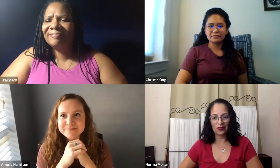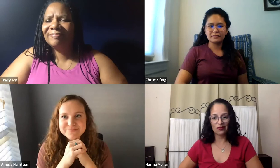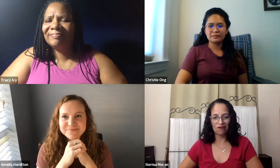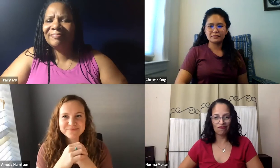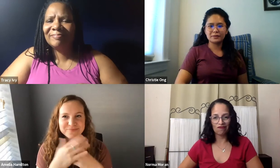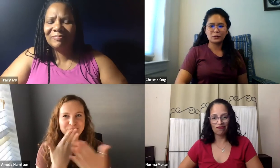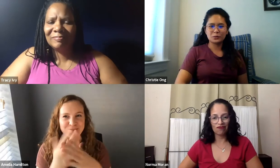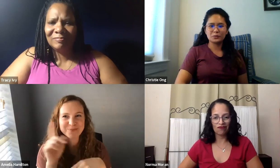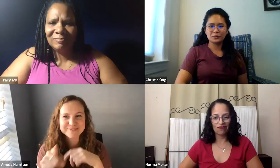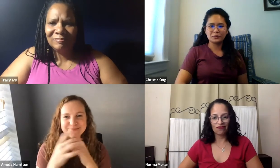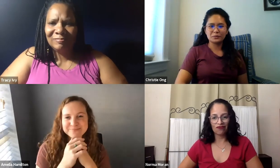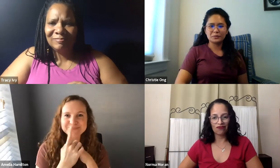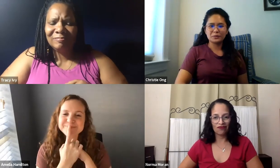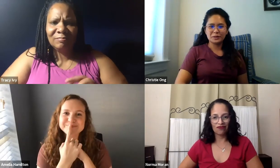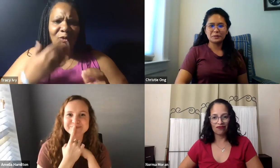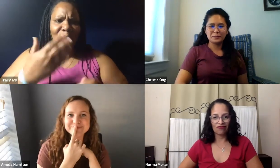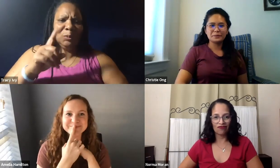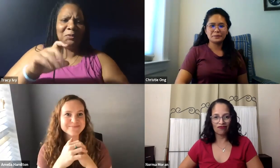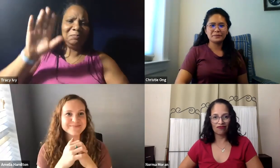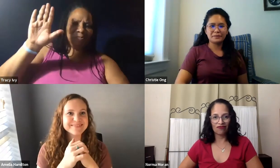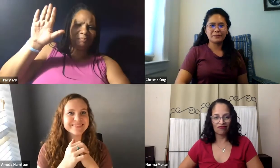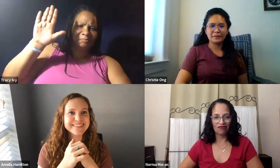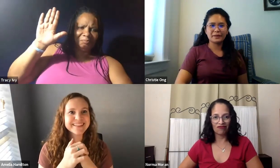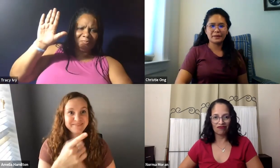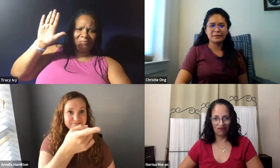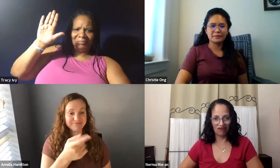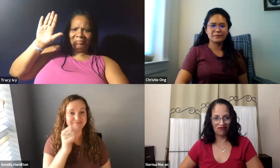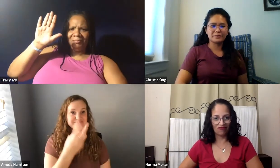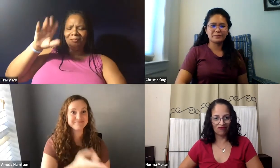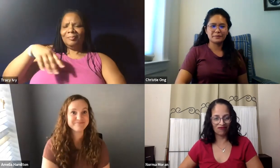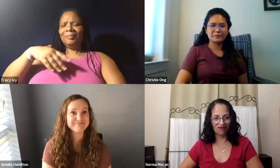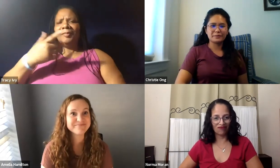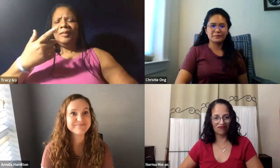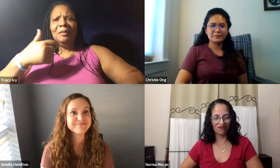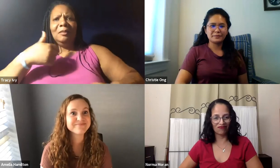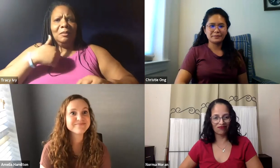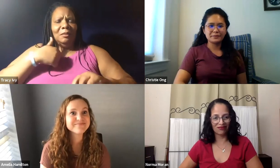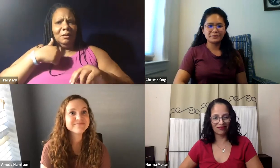student? I know it's a really good question, isn't it? It makes you think. This is Tracy. That is a good question.